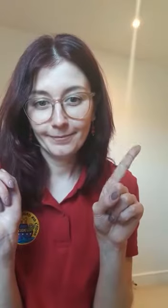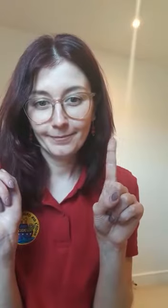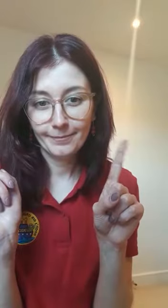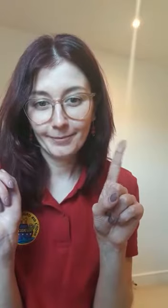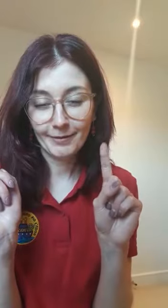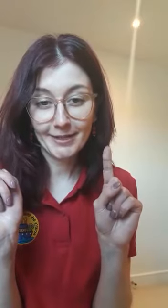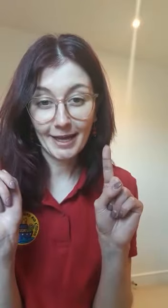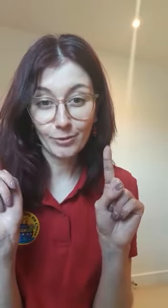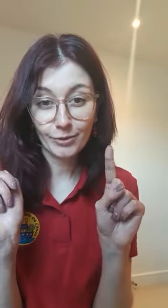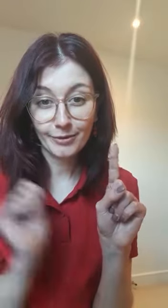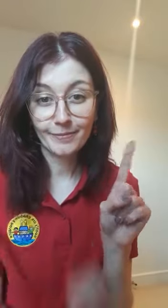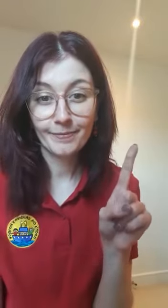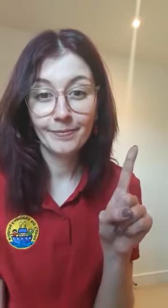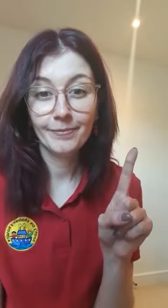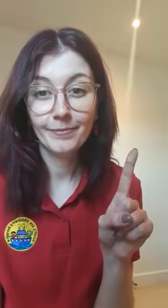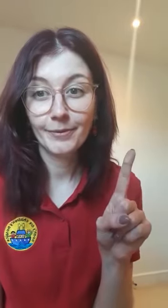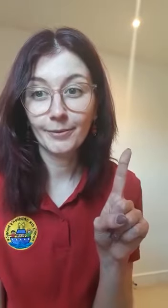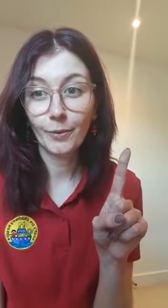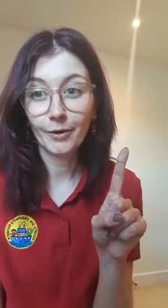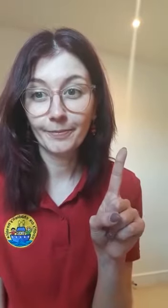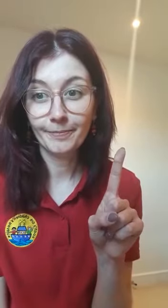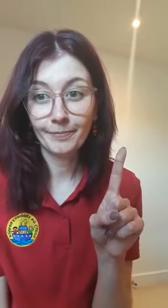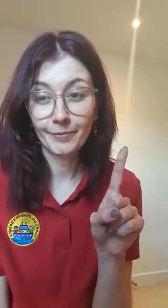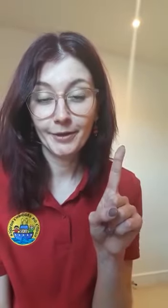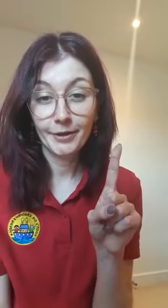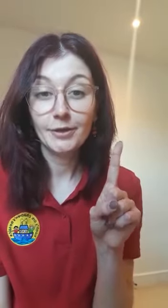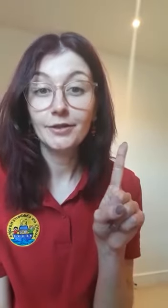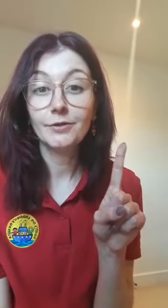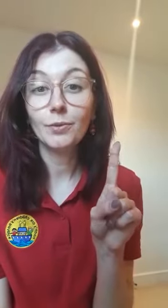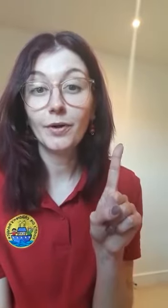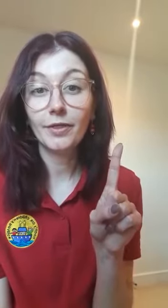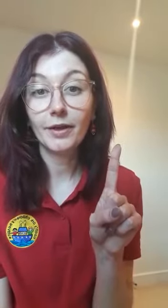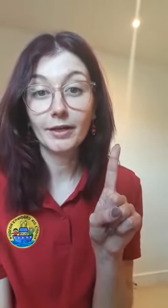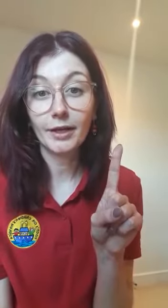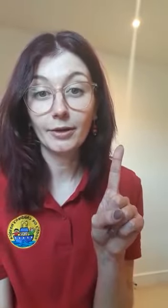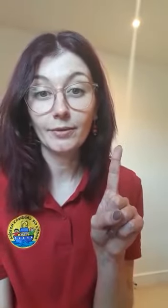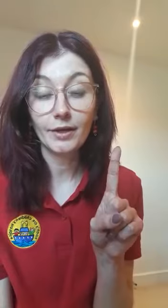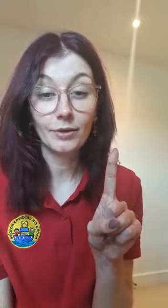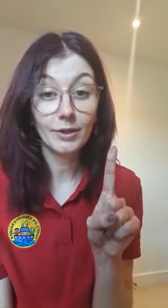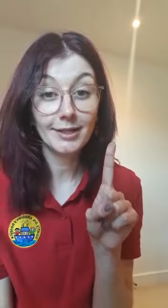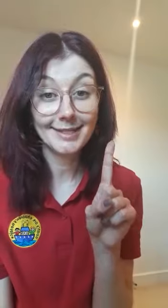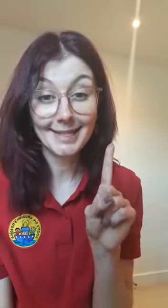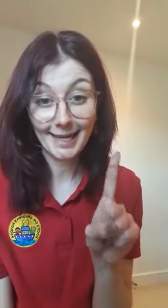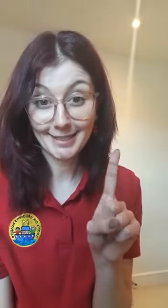Bit of sound. One. This is one thing now that you can taste.